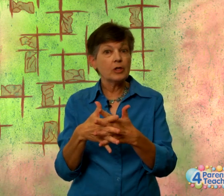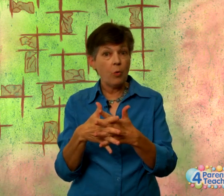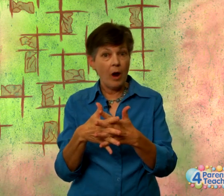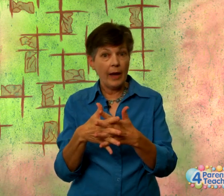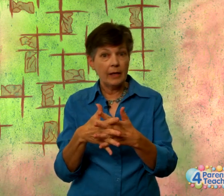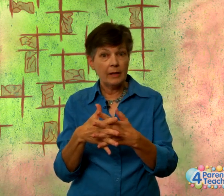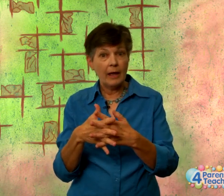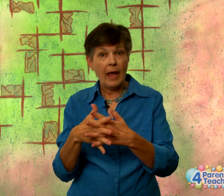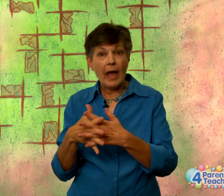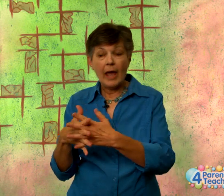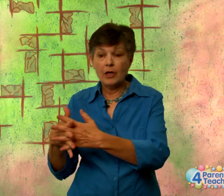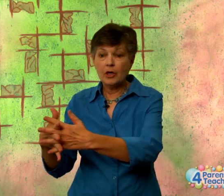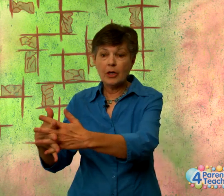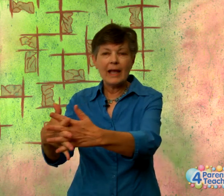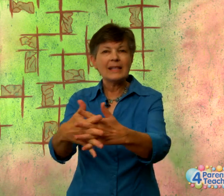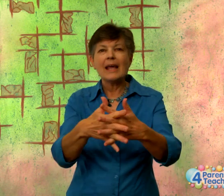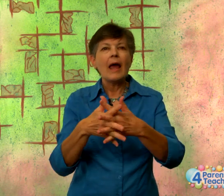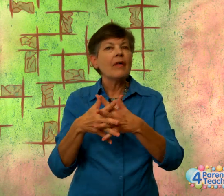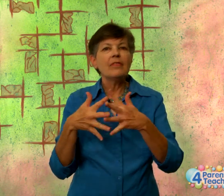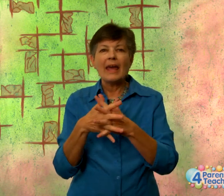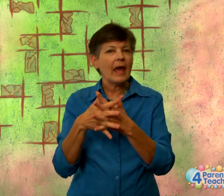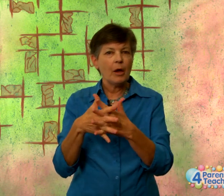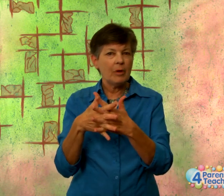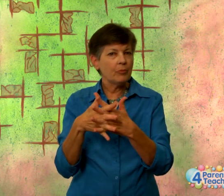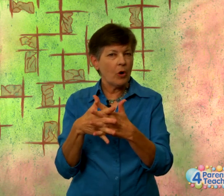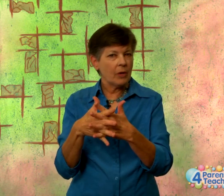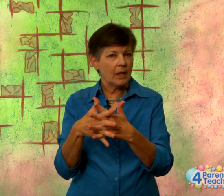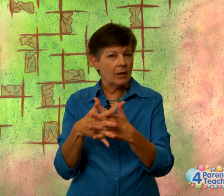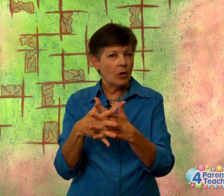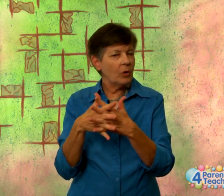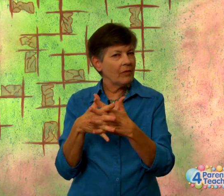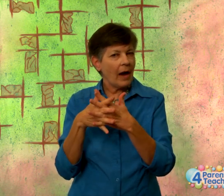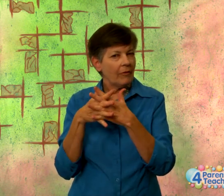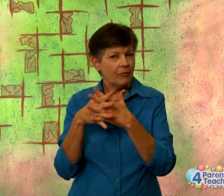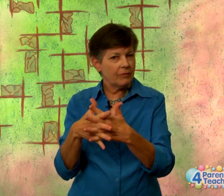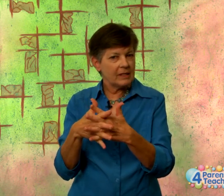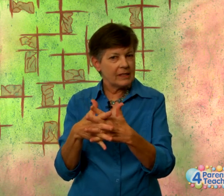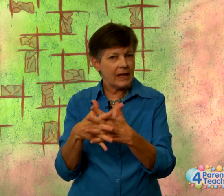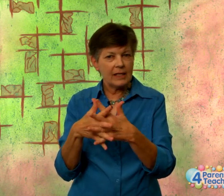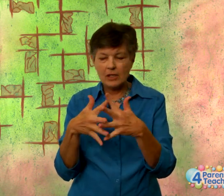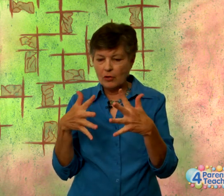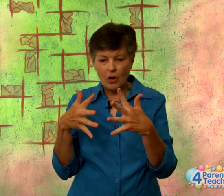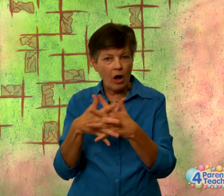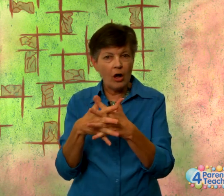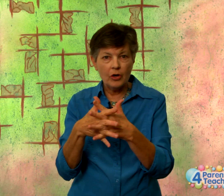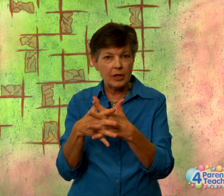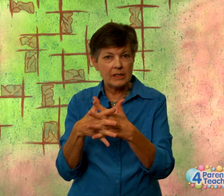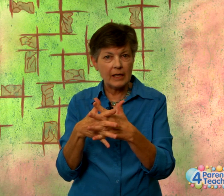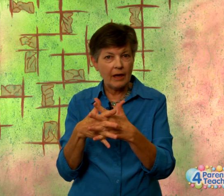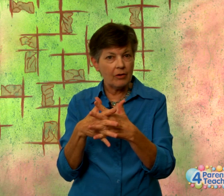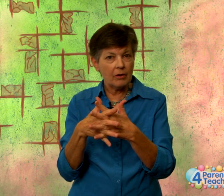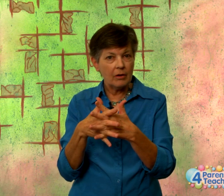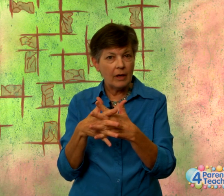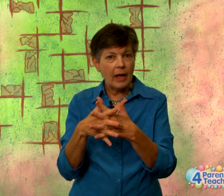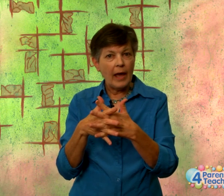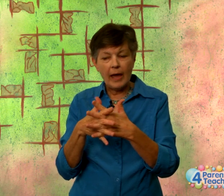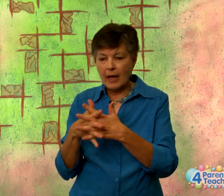entwined and you're, they can't be broken. We've got 50 states and they're all hooked together and